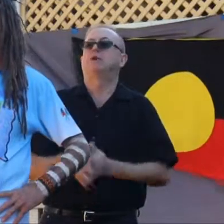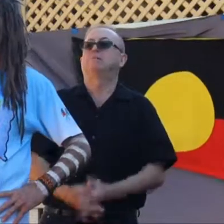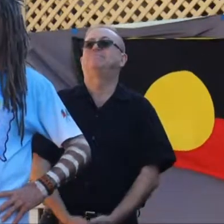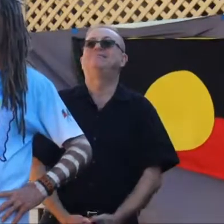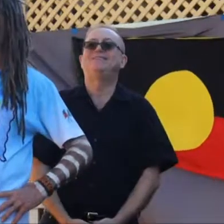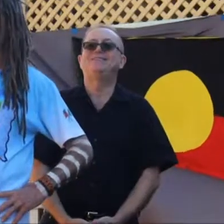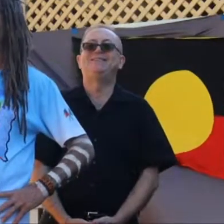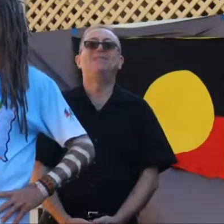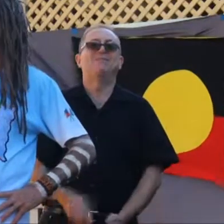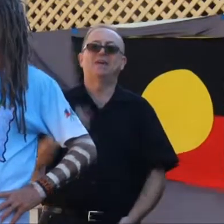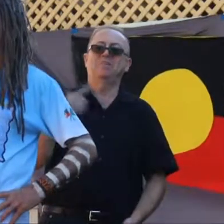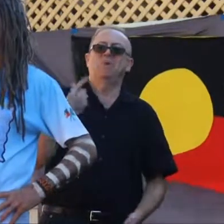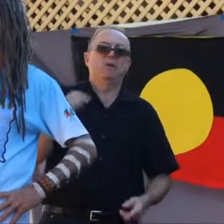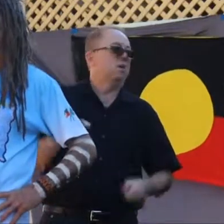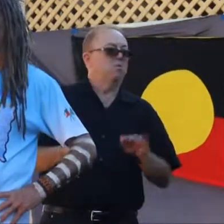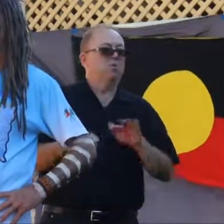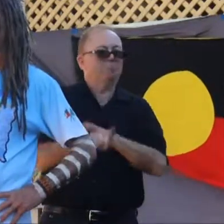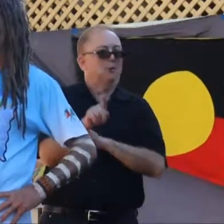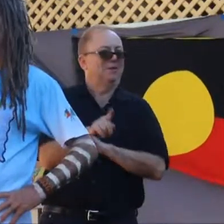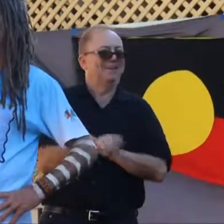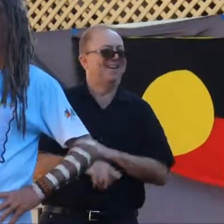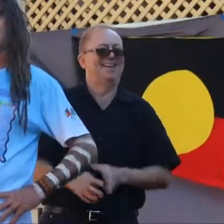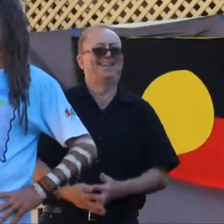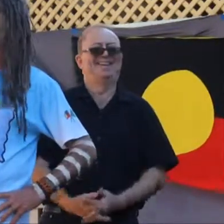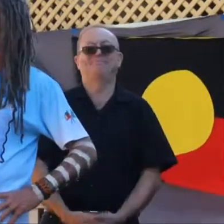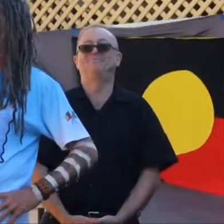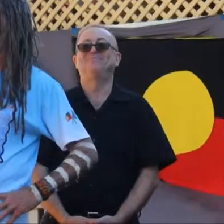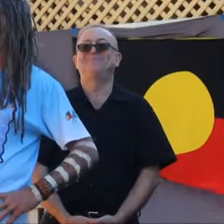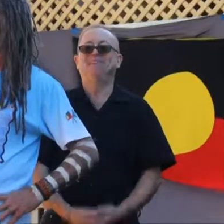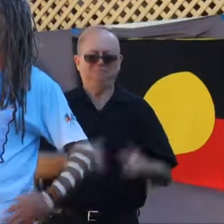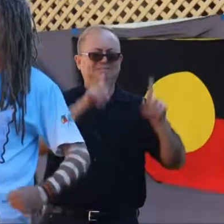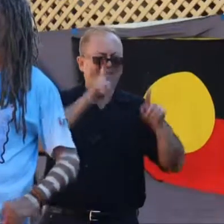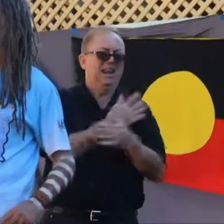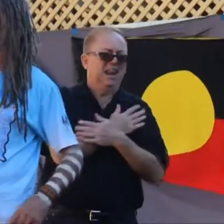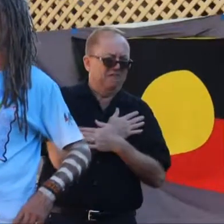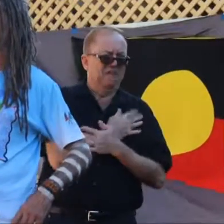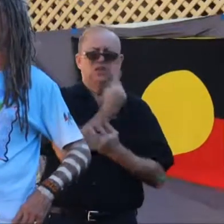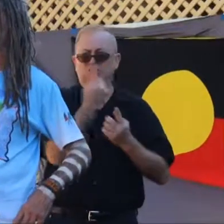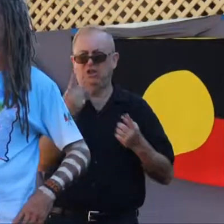That's why we're all here. We're not going nowhere. Let's, let's, let's start loving each other and caring for each other. Yoay.